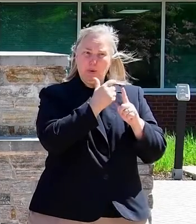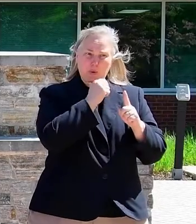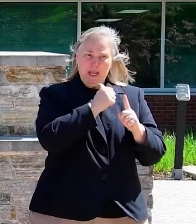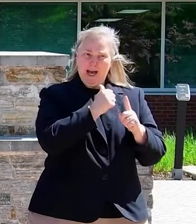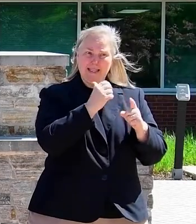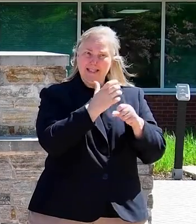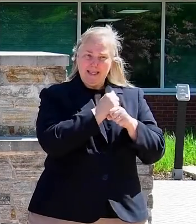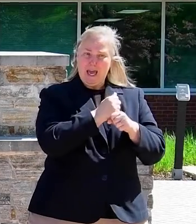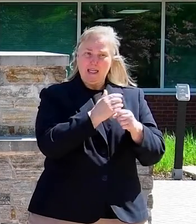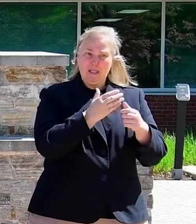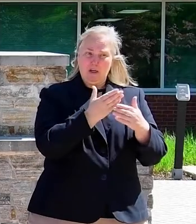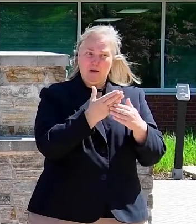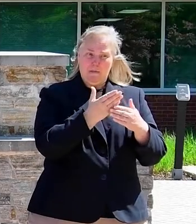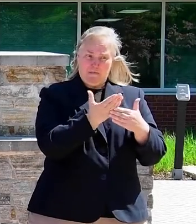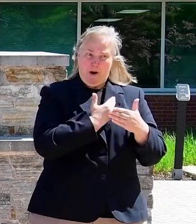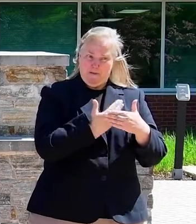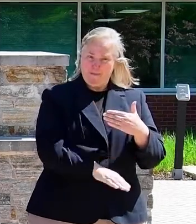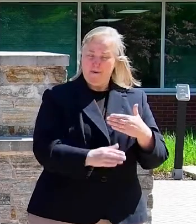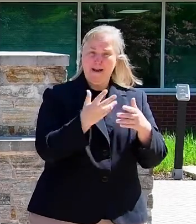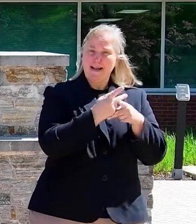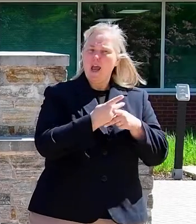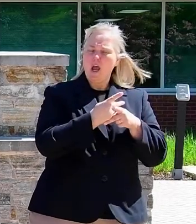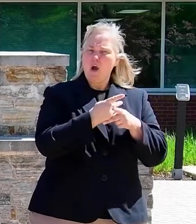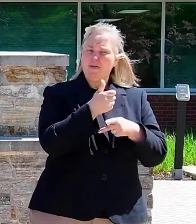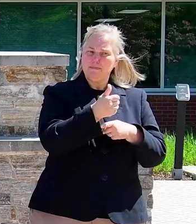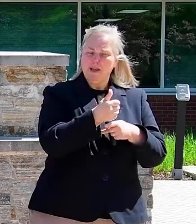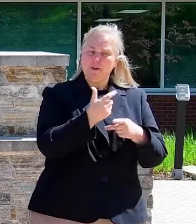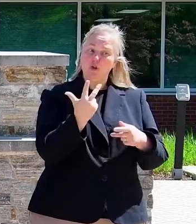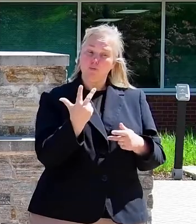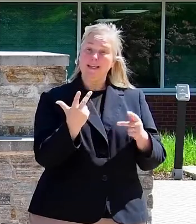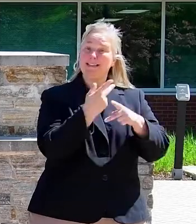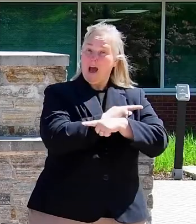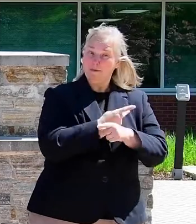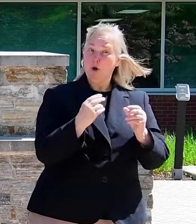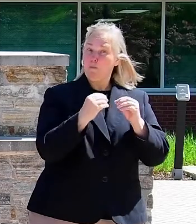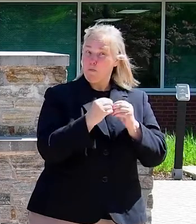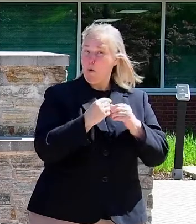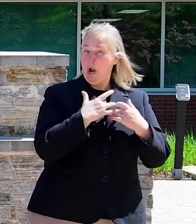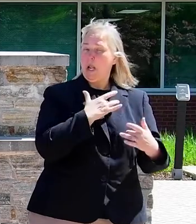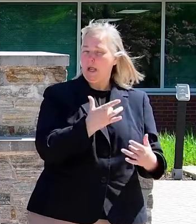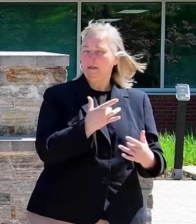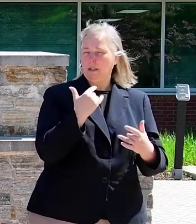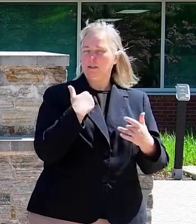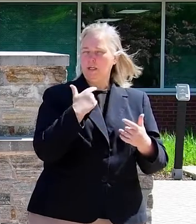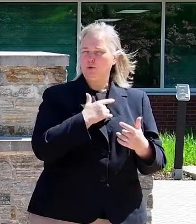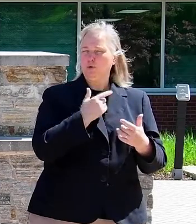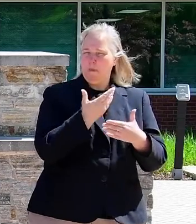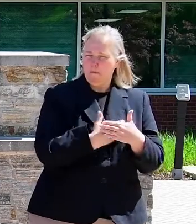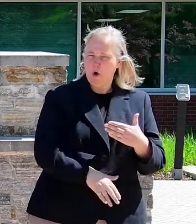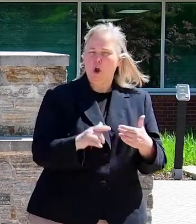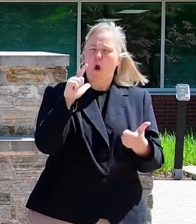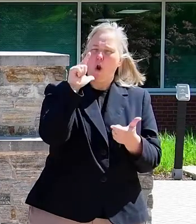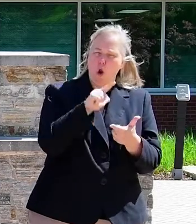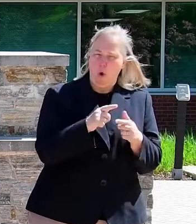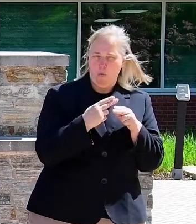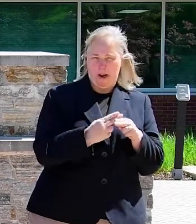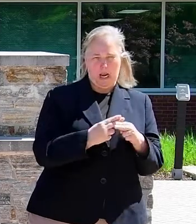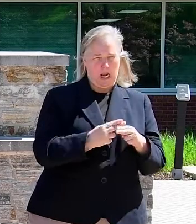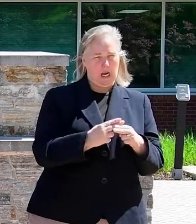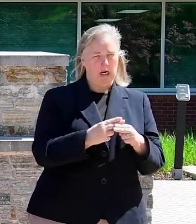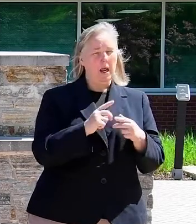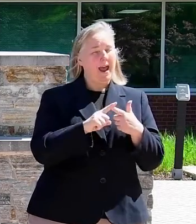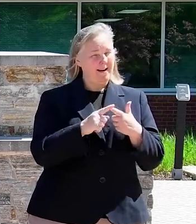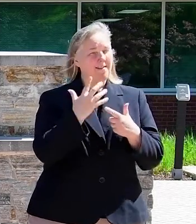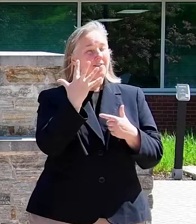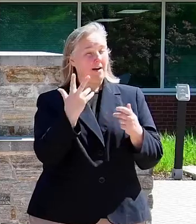prenatal care are three times more likely to have low birth weight and five times more likely to